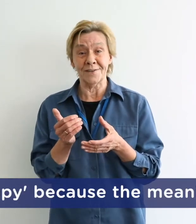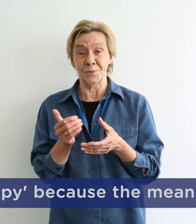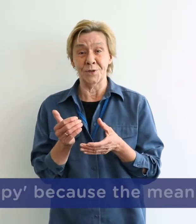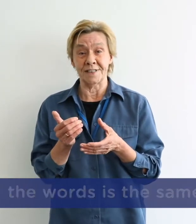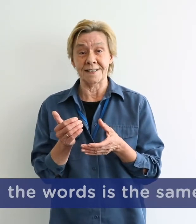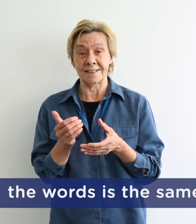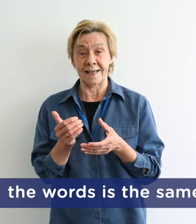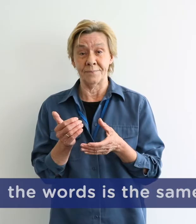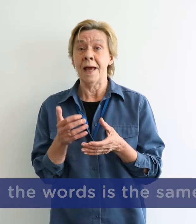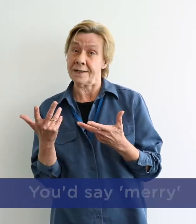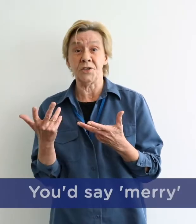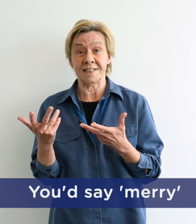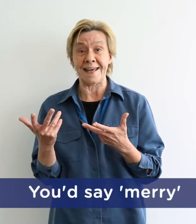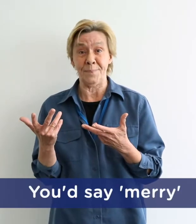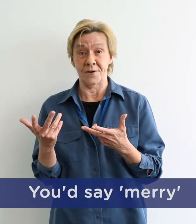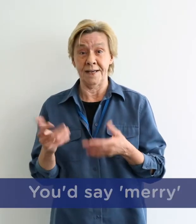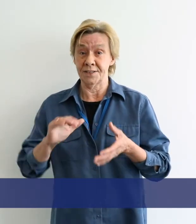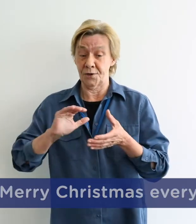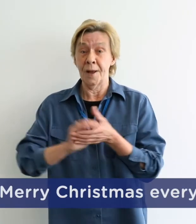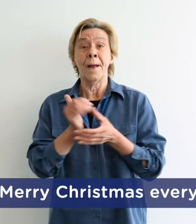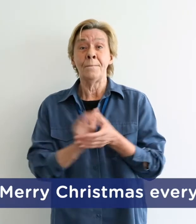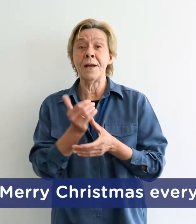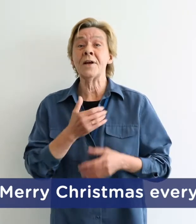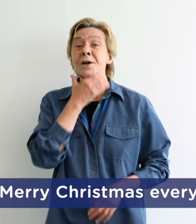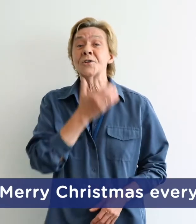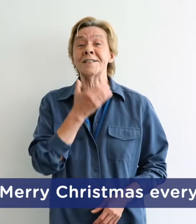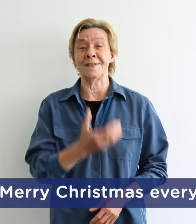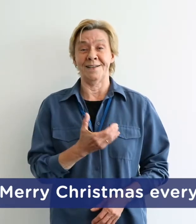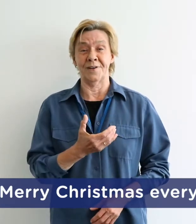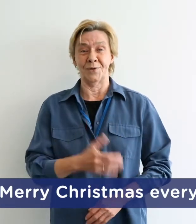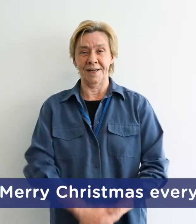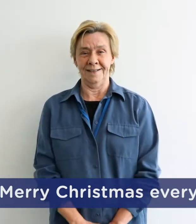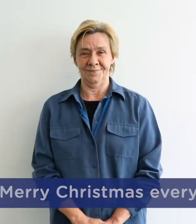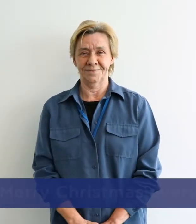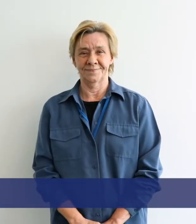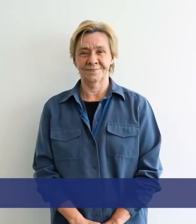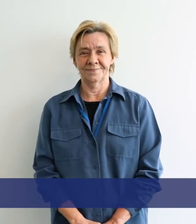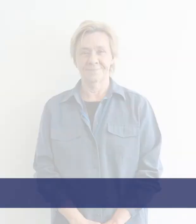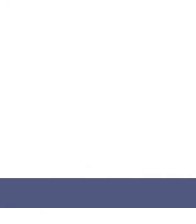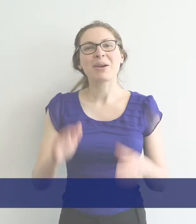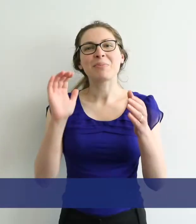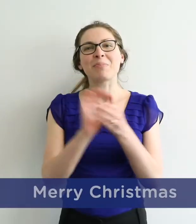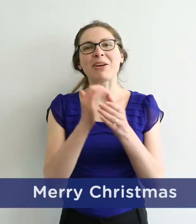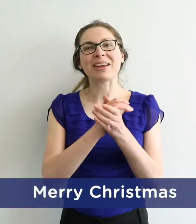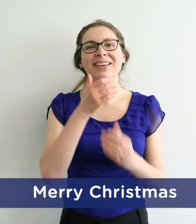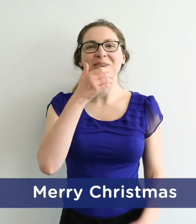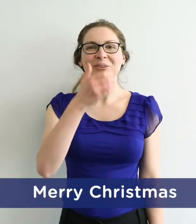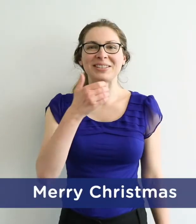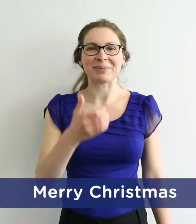of the words is the same you'd say Merry so Merry Christmas everybody Merry Christmas